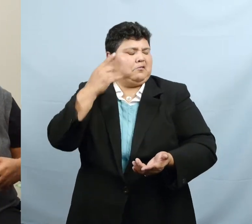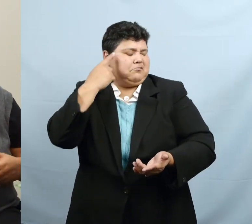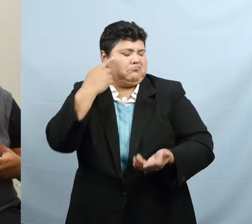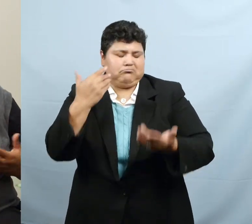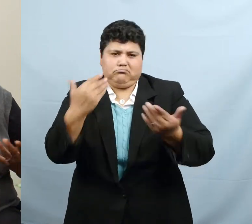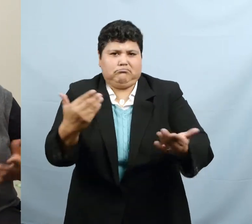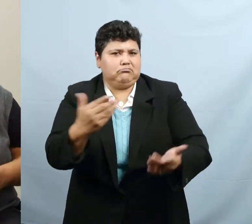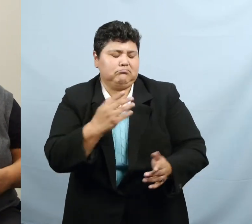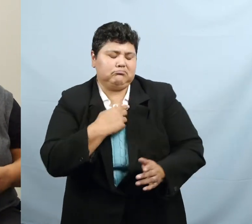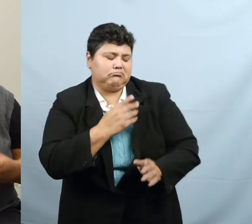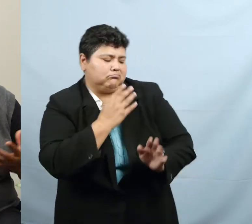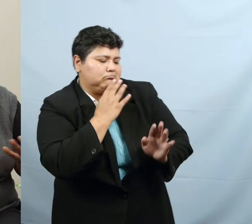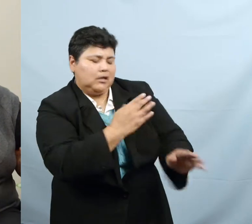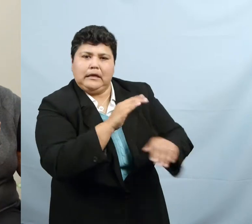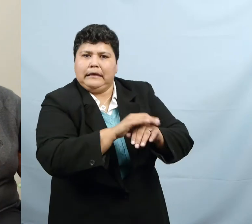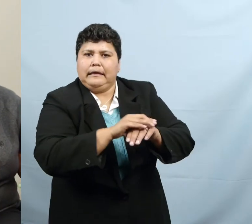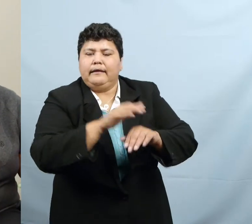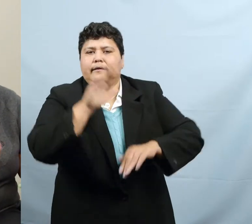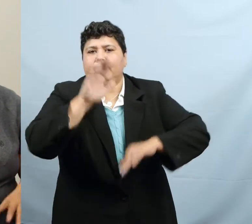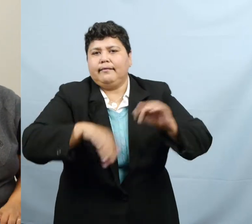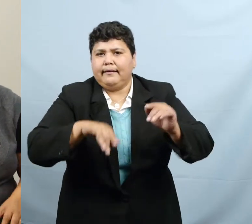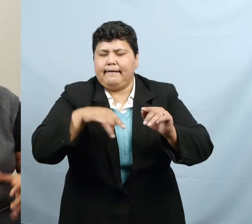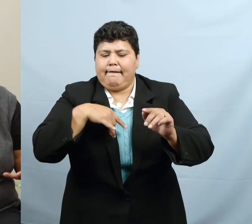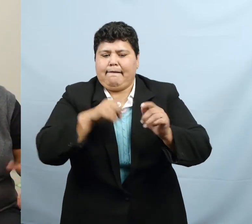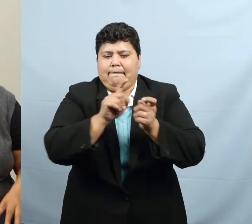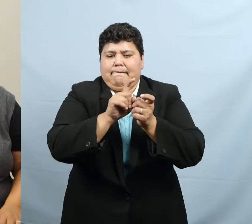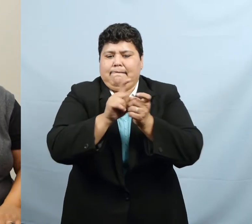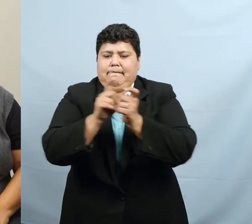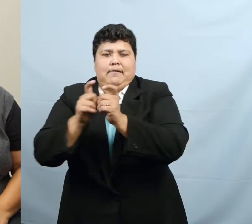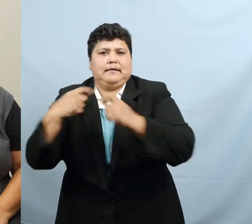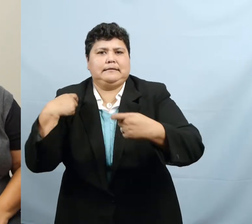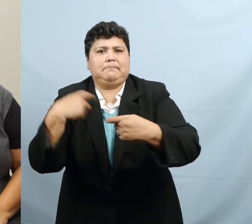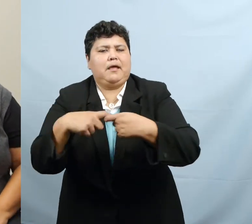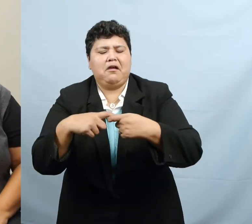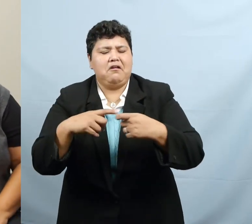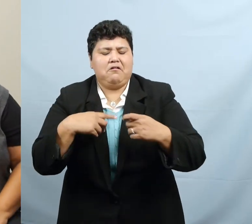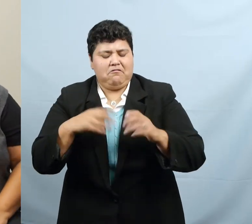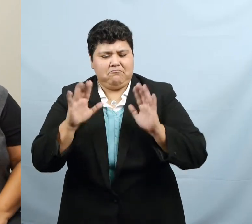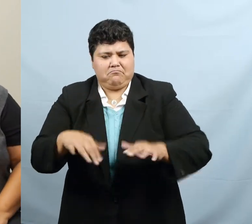say it in English instead of trying to mediate it into Spanish.